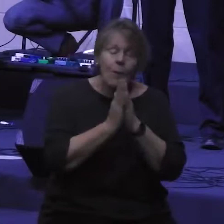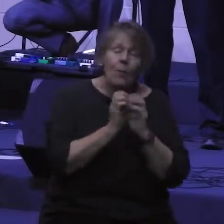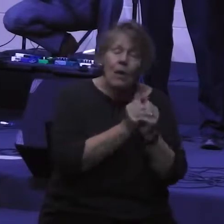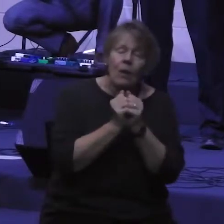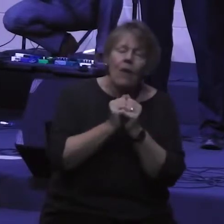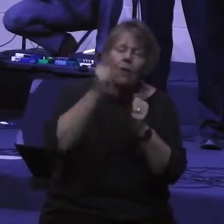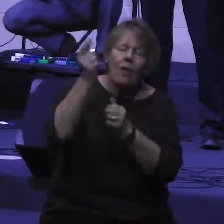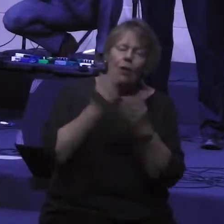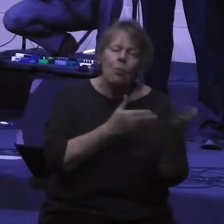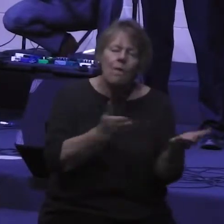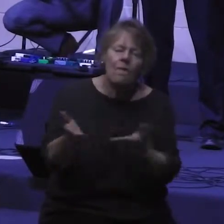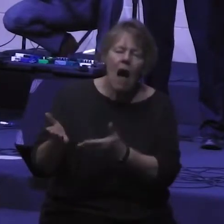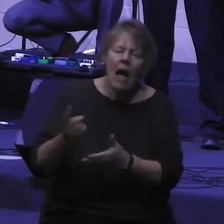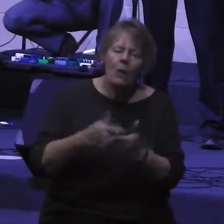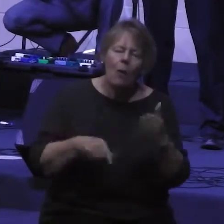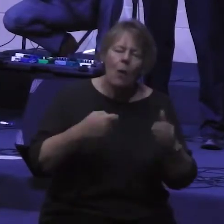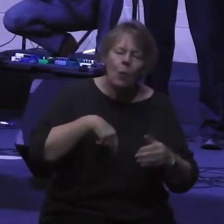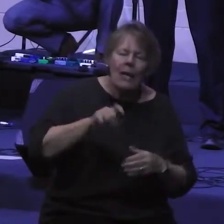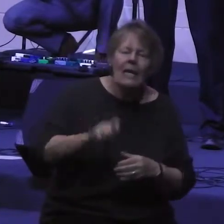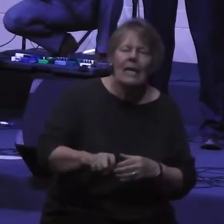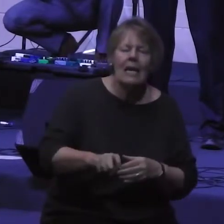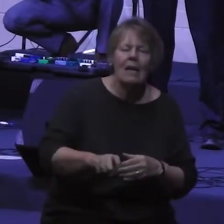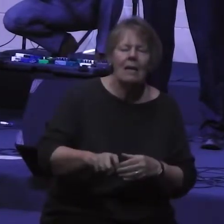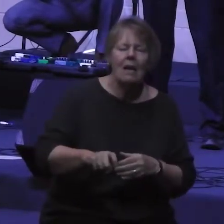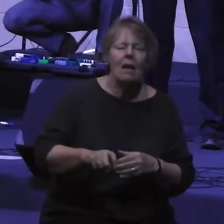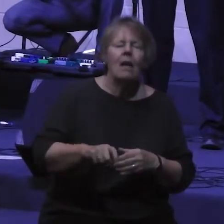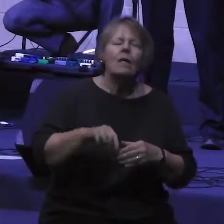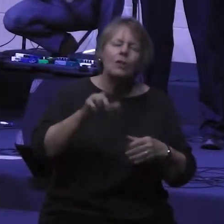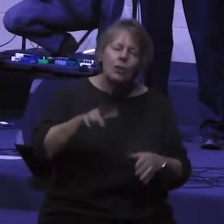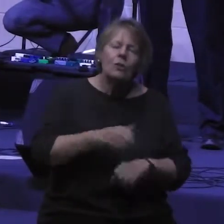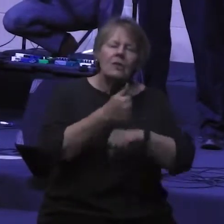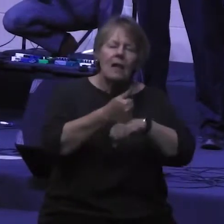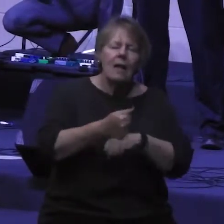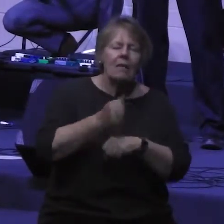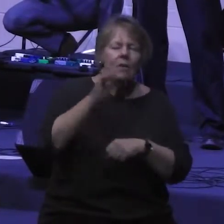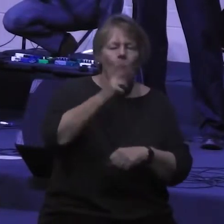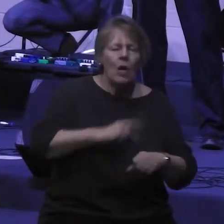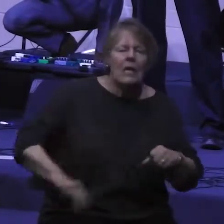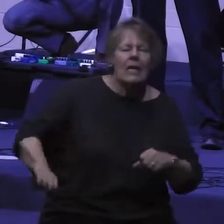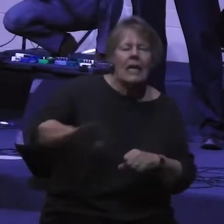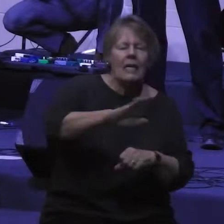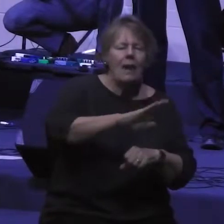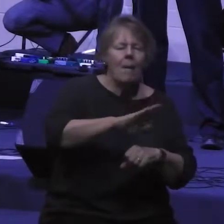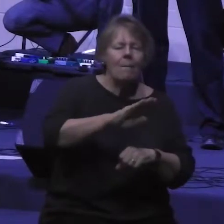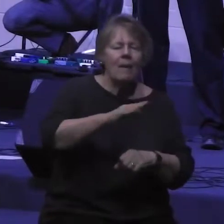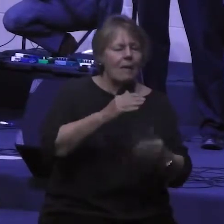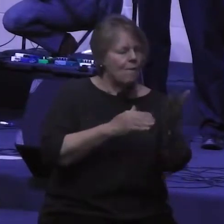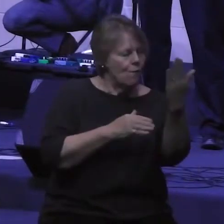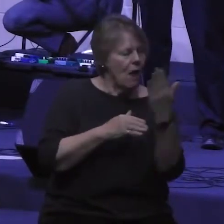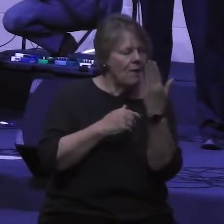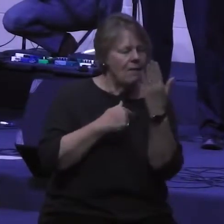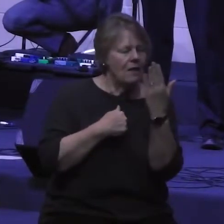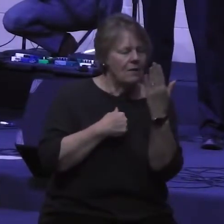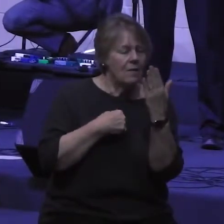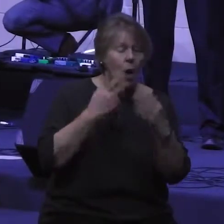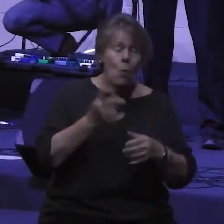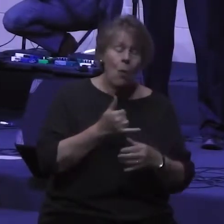to live out your kingdom call on our lives where we failed and fallen short we ask your forgiveness